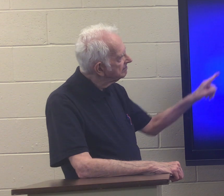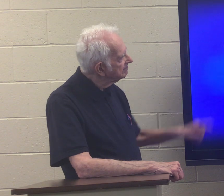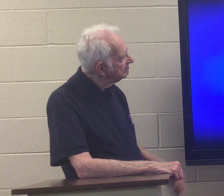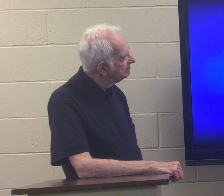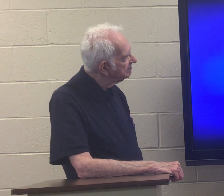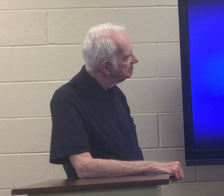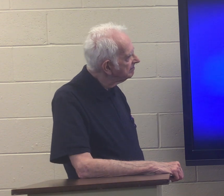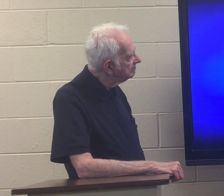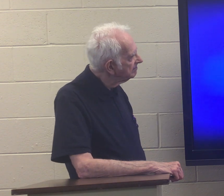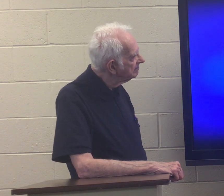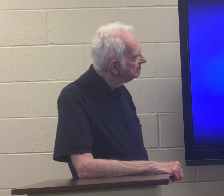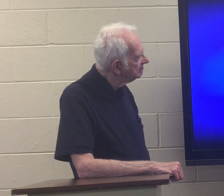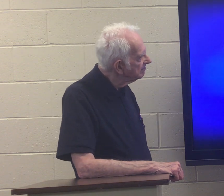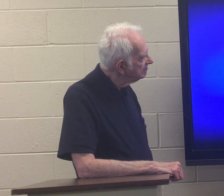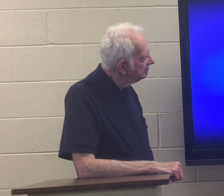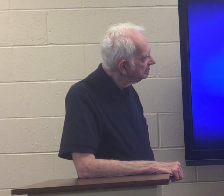so if we are truly God's children